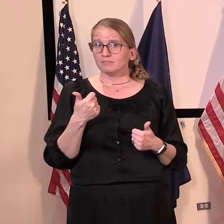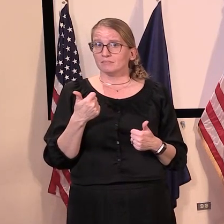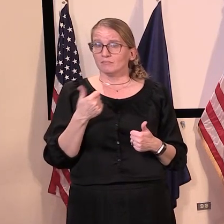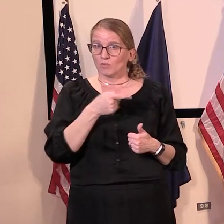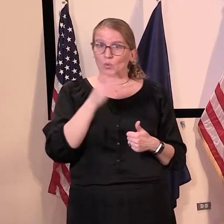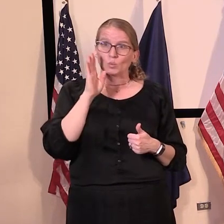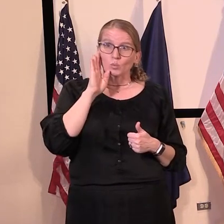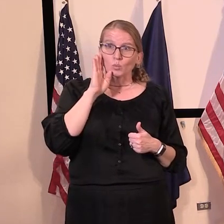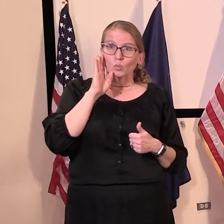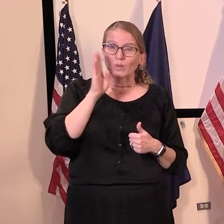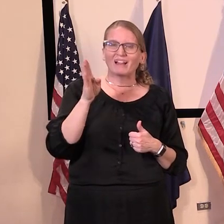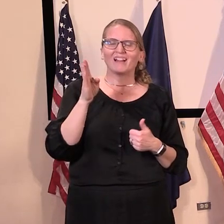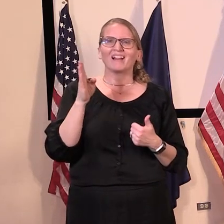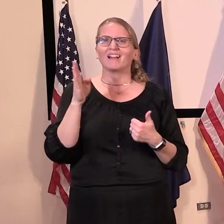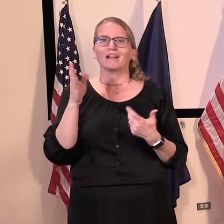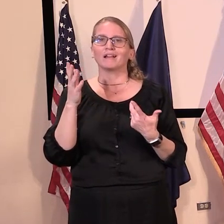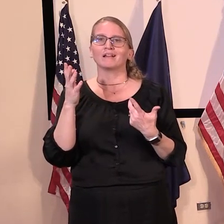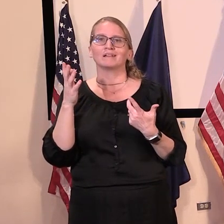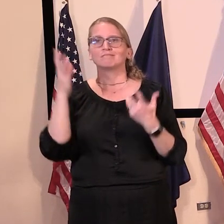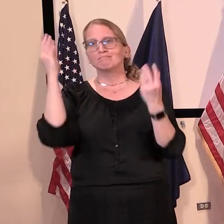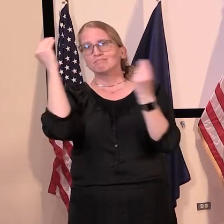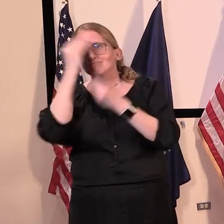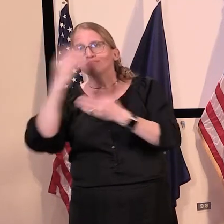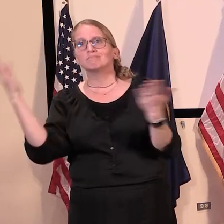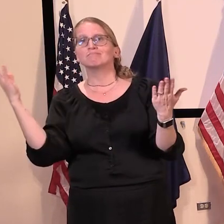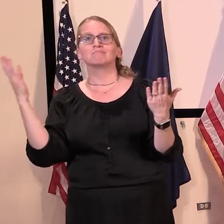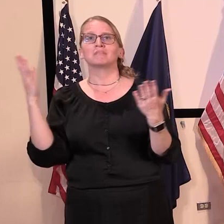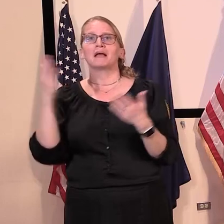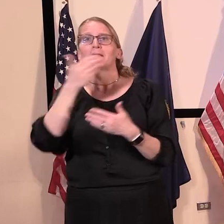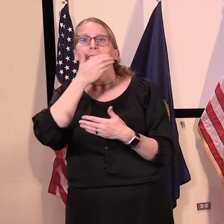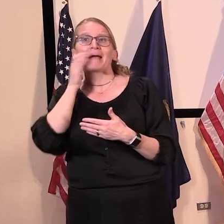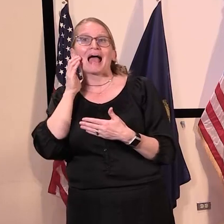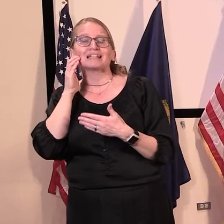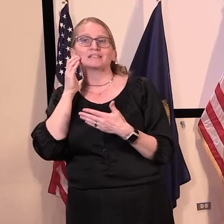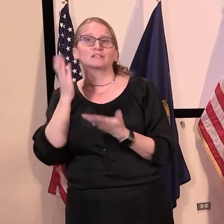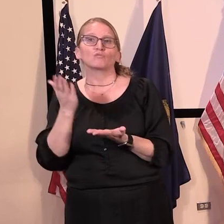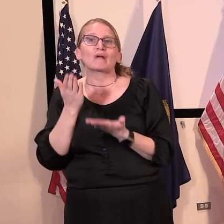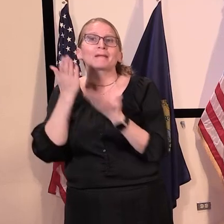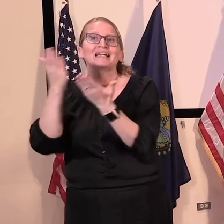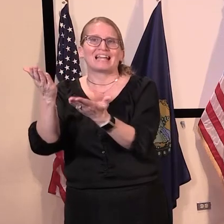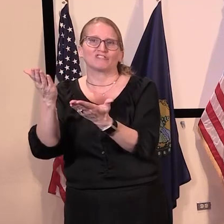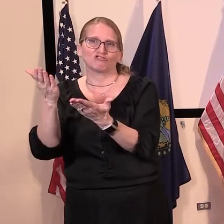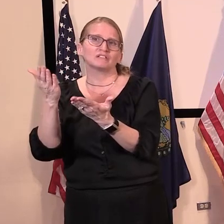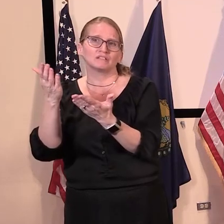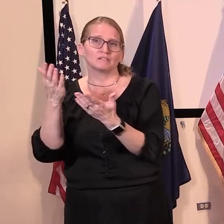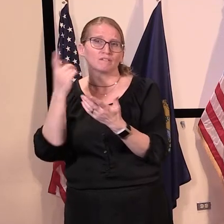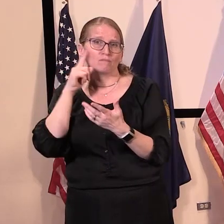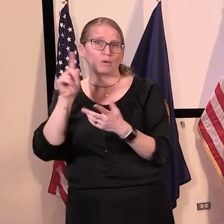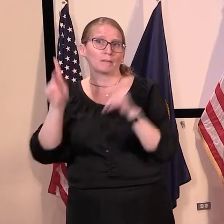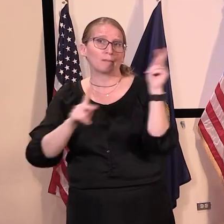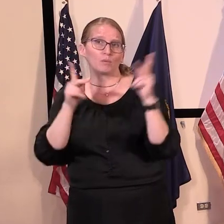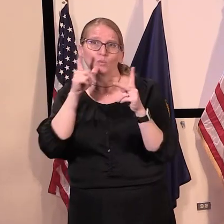for people in public places rather than a mask order, uh, for customers and stores and things like that?